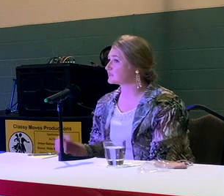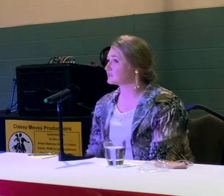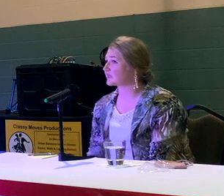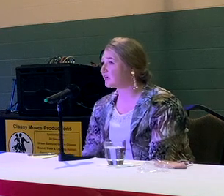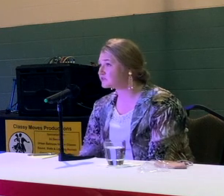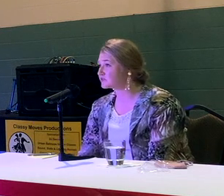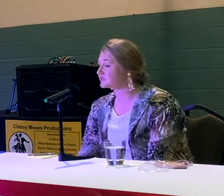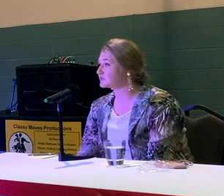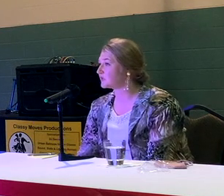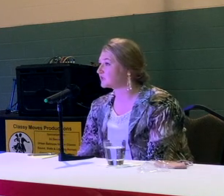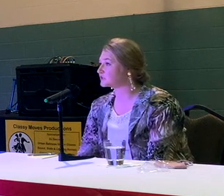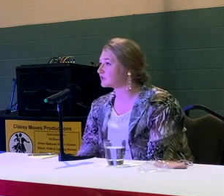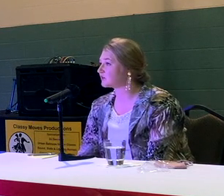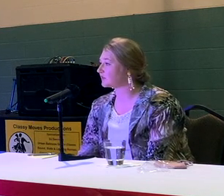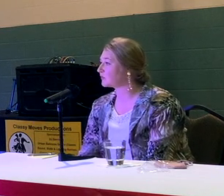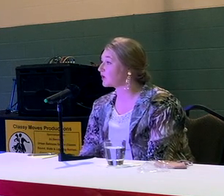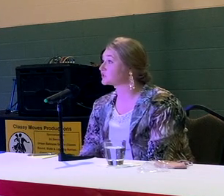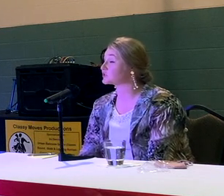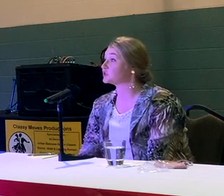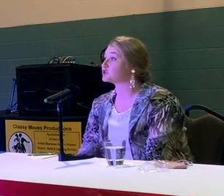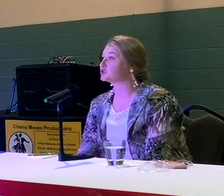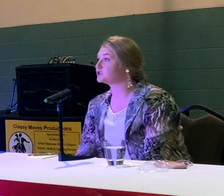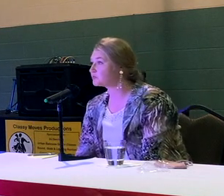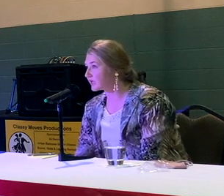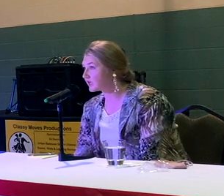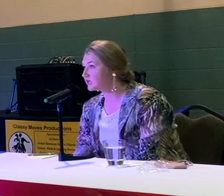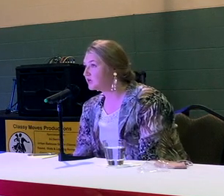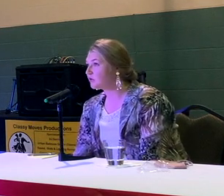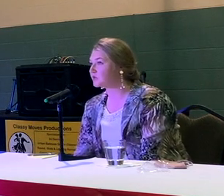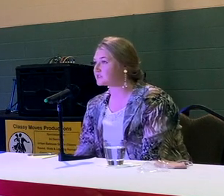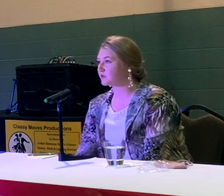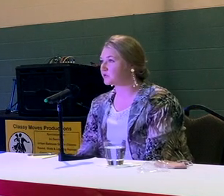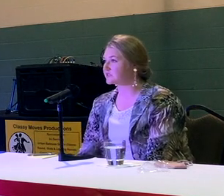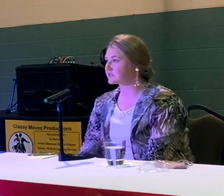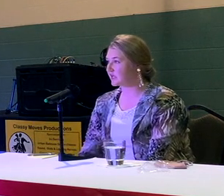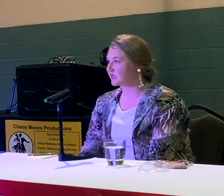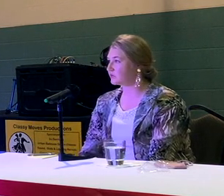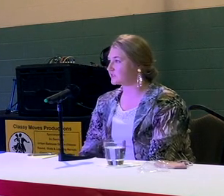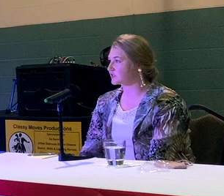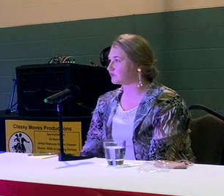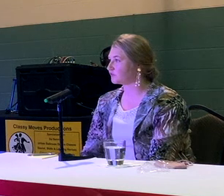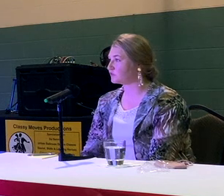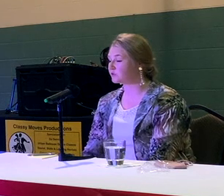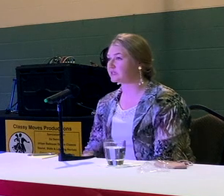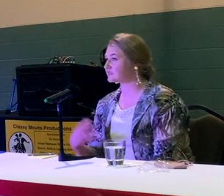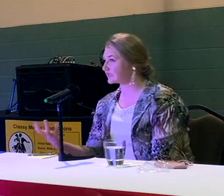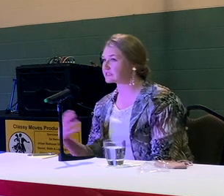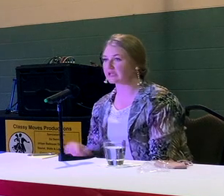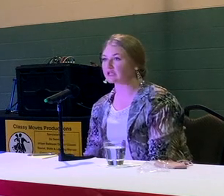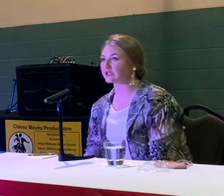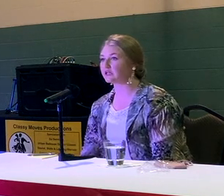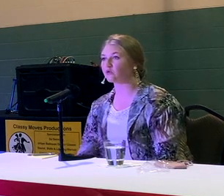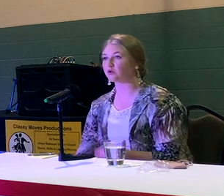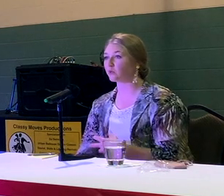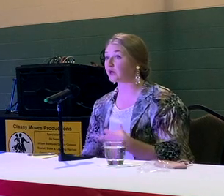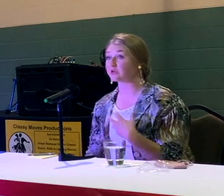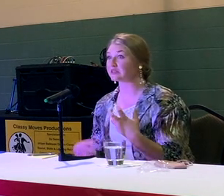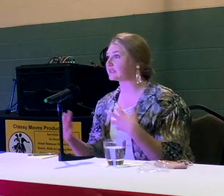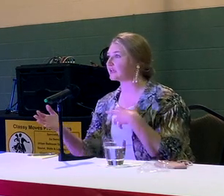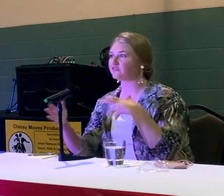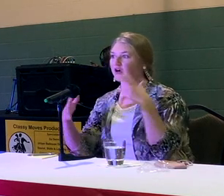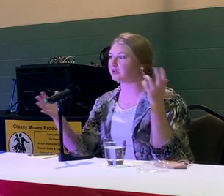that translates into counsel is making sure that we aren't just assuming what someone is saying based off of who it is that is saying it or where we